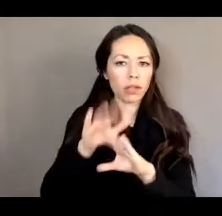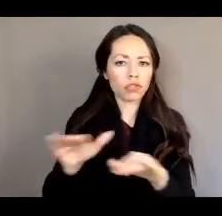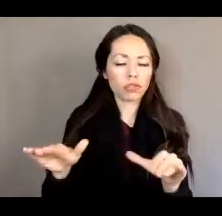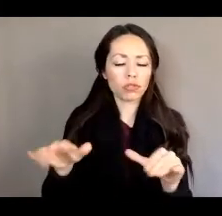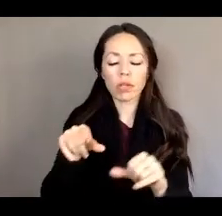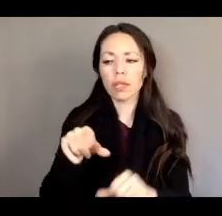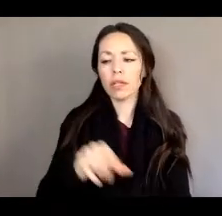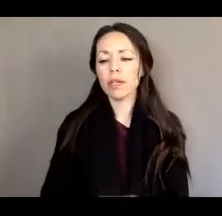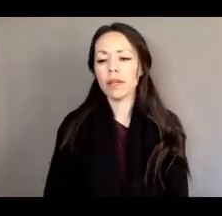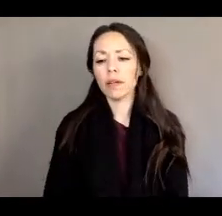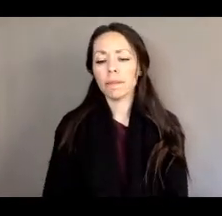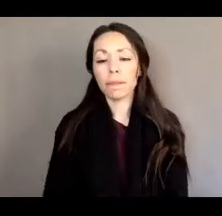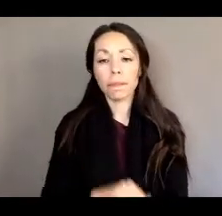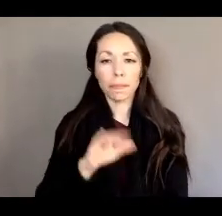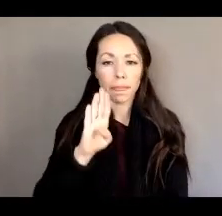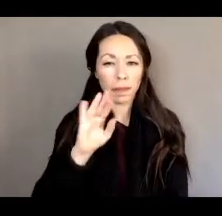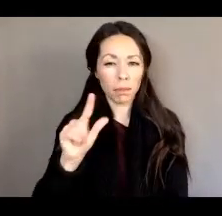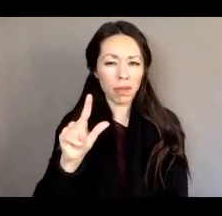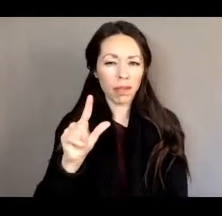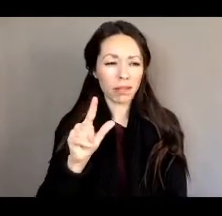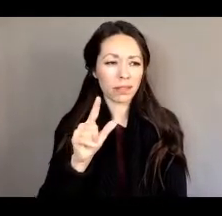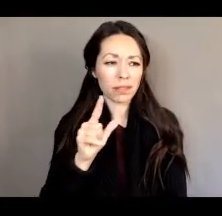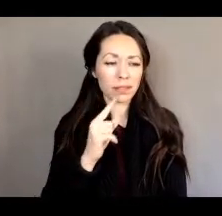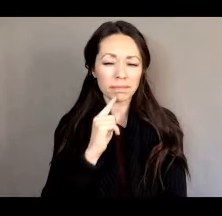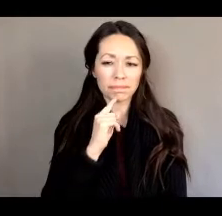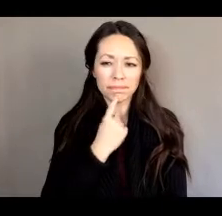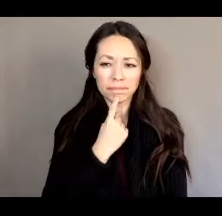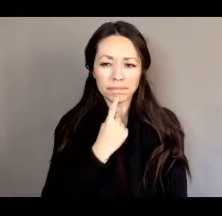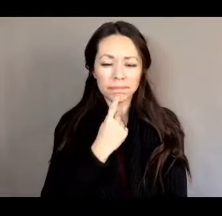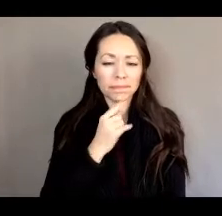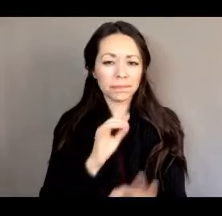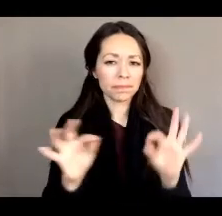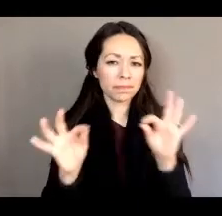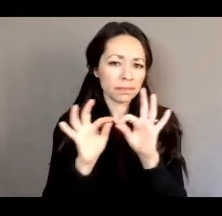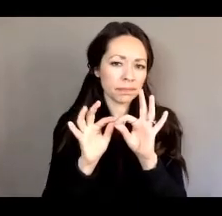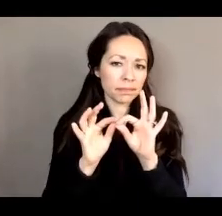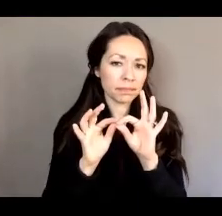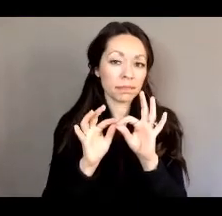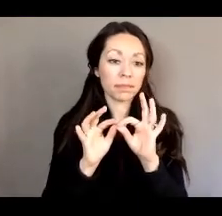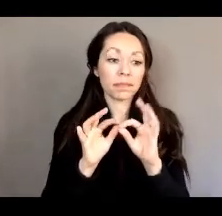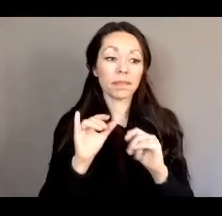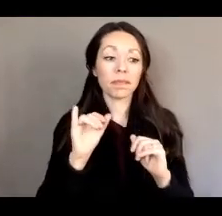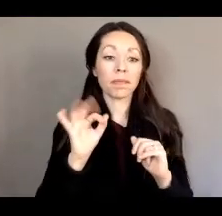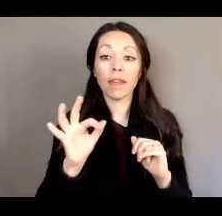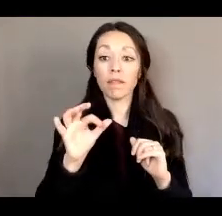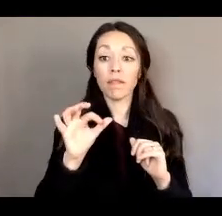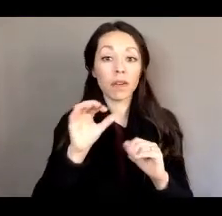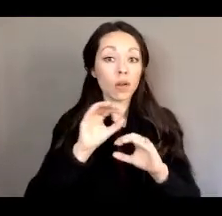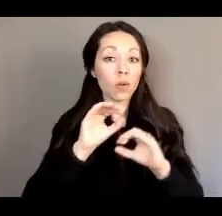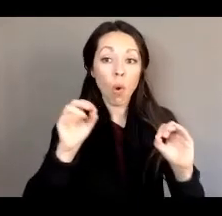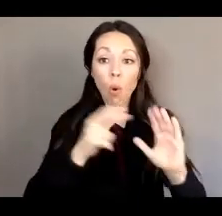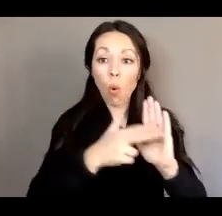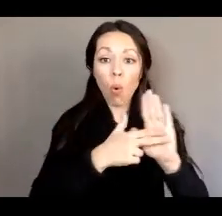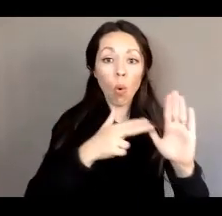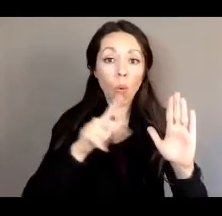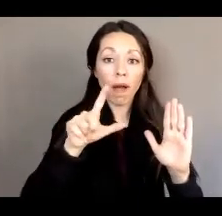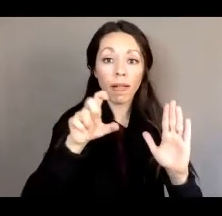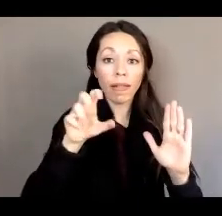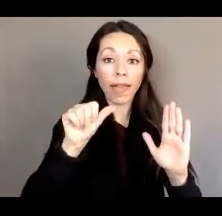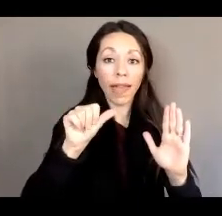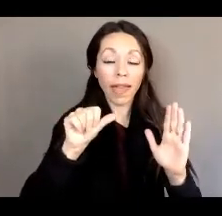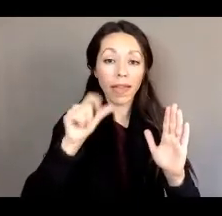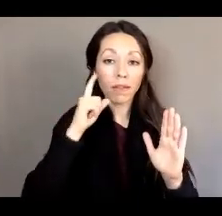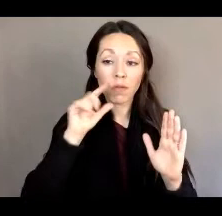critical in the fact that if they, ASDB is not identified as an LEA. They have